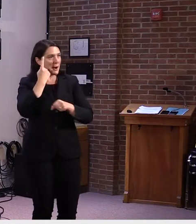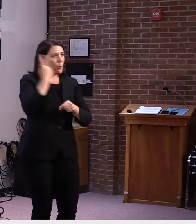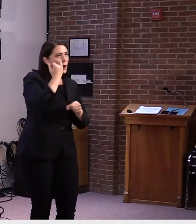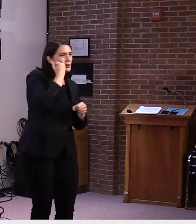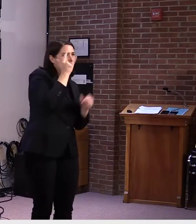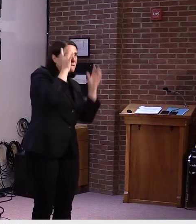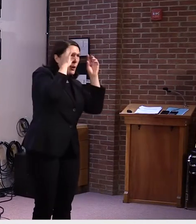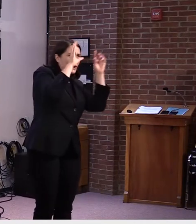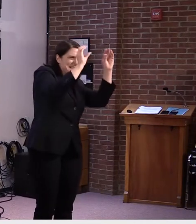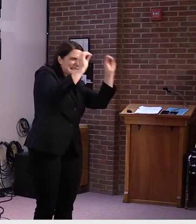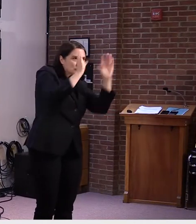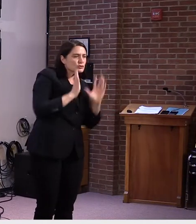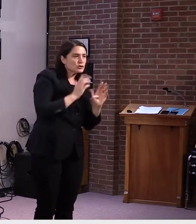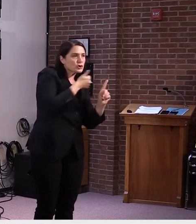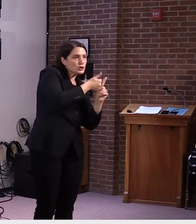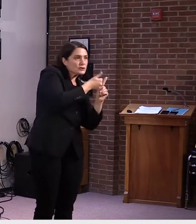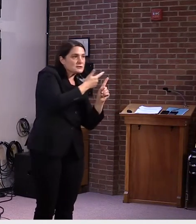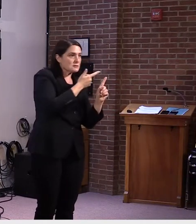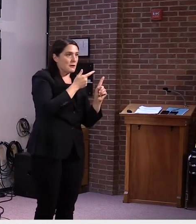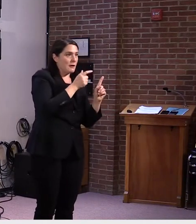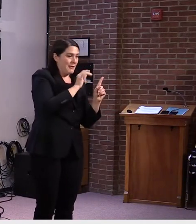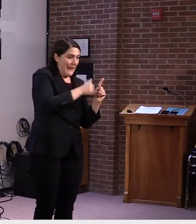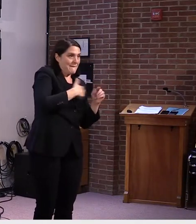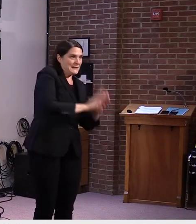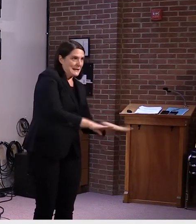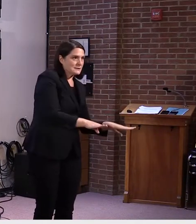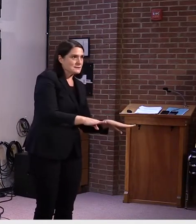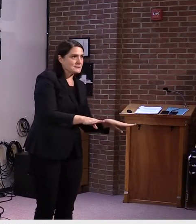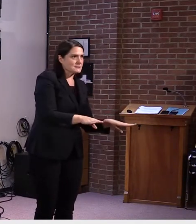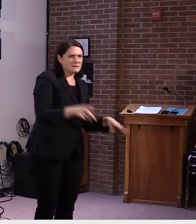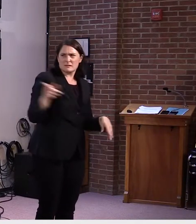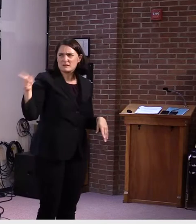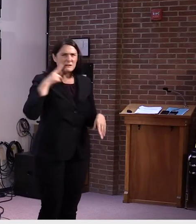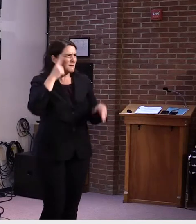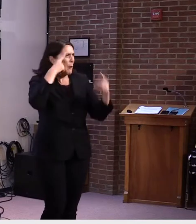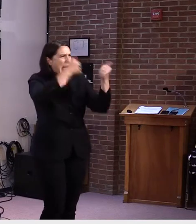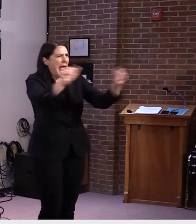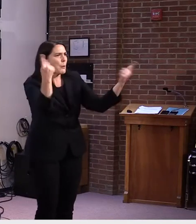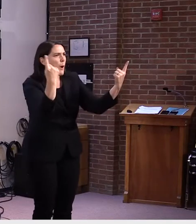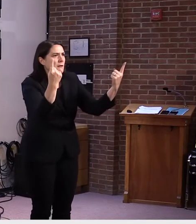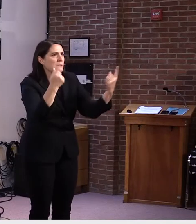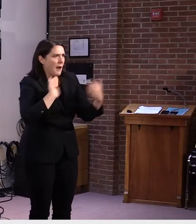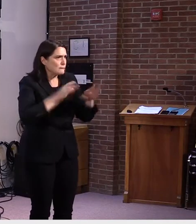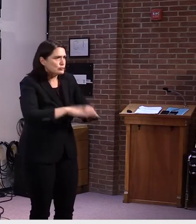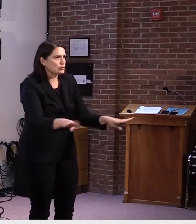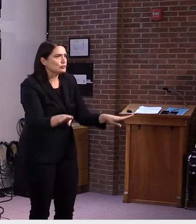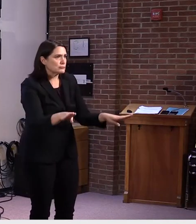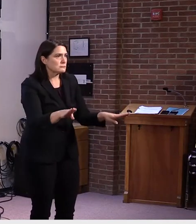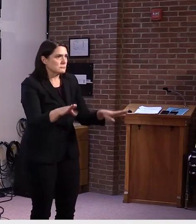This would be for school-age children. So, if you have a school-age child, you would qualify.